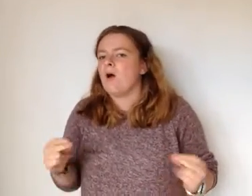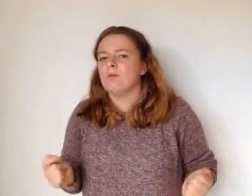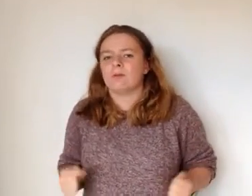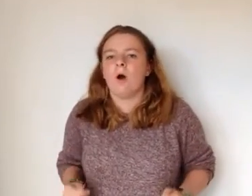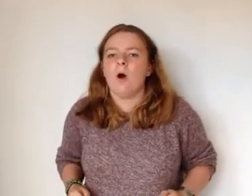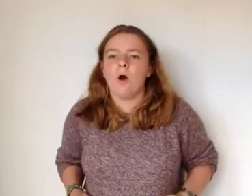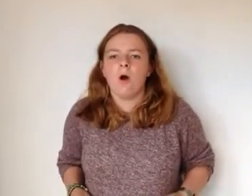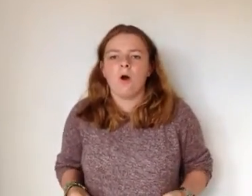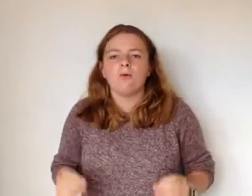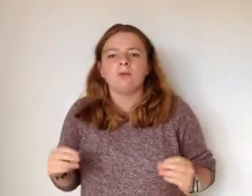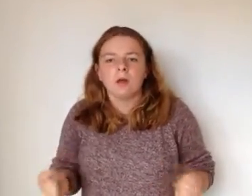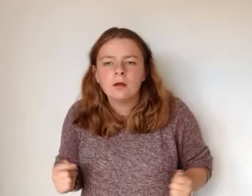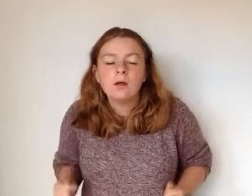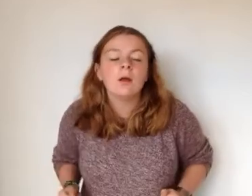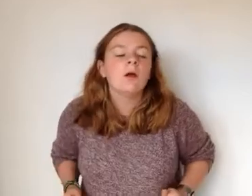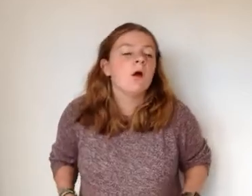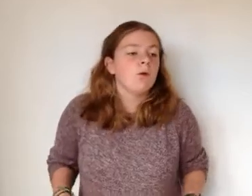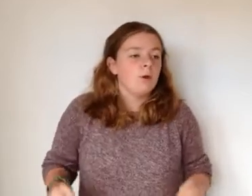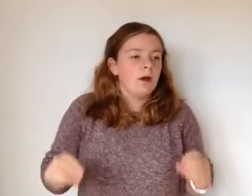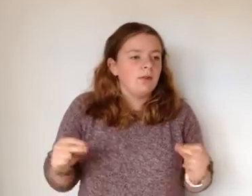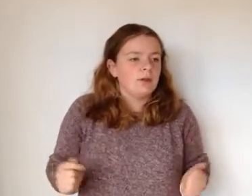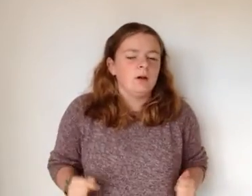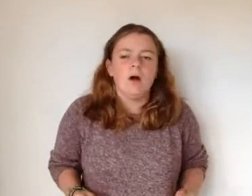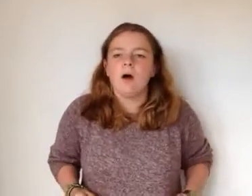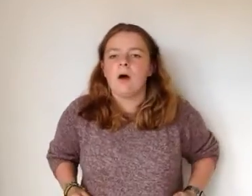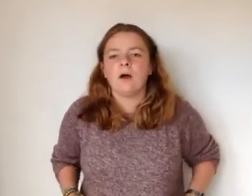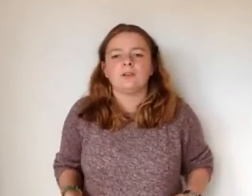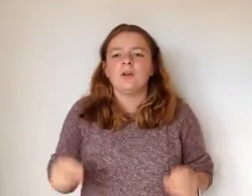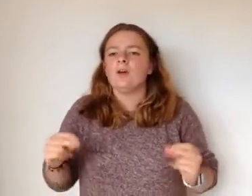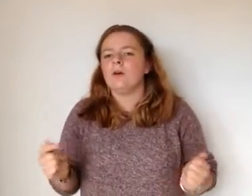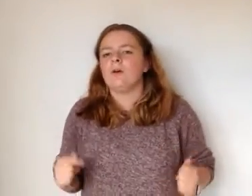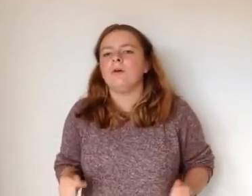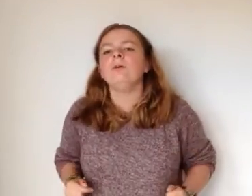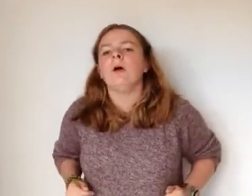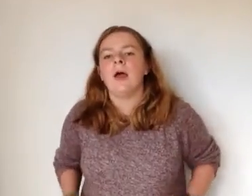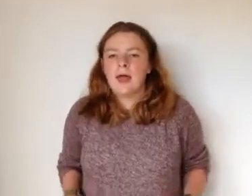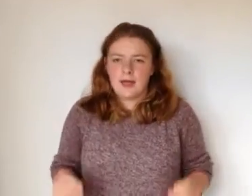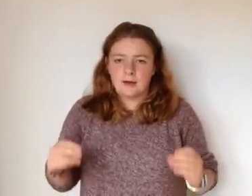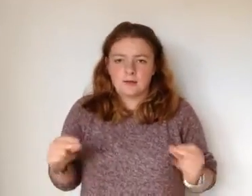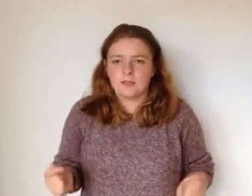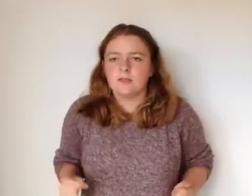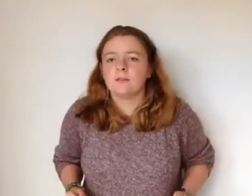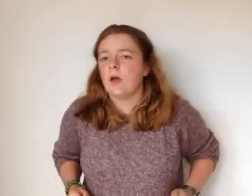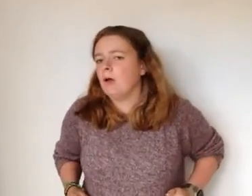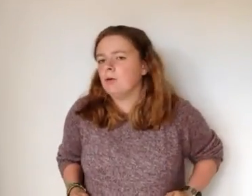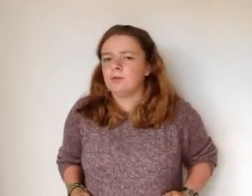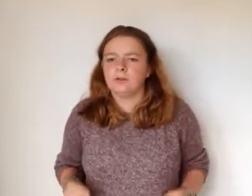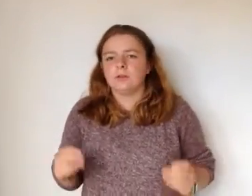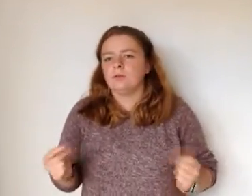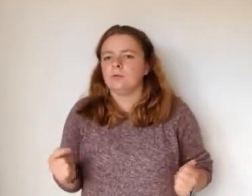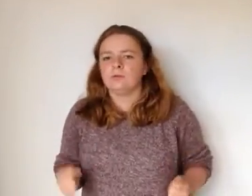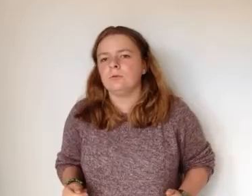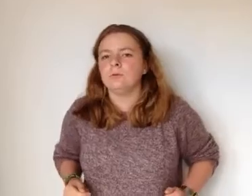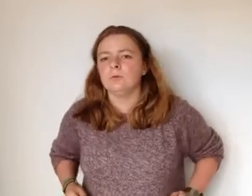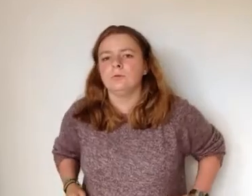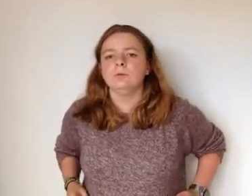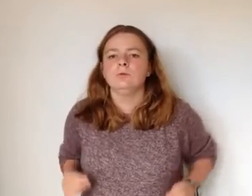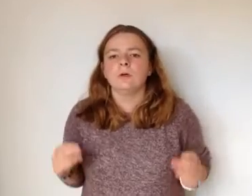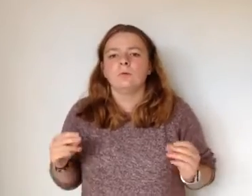summer or fall they'll hurt you And desert you And